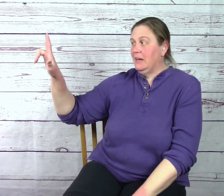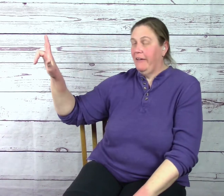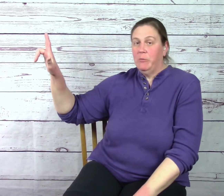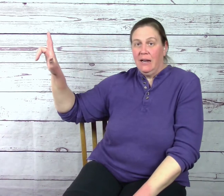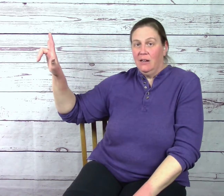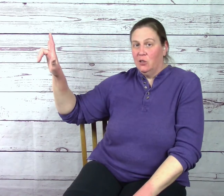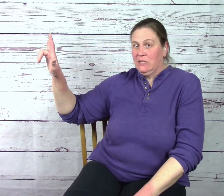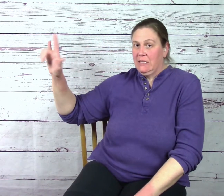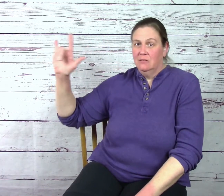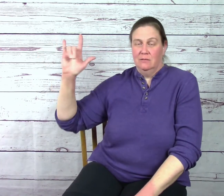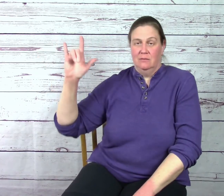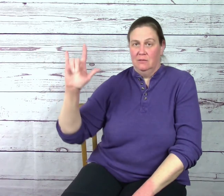Everybody knows it.